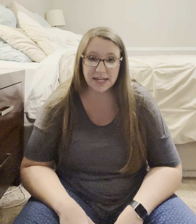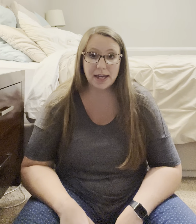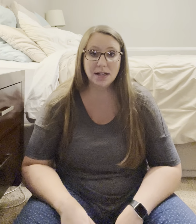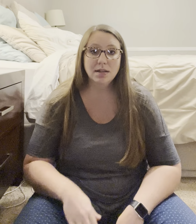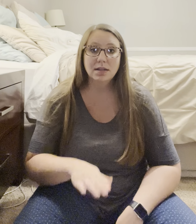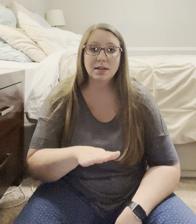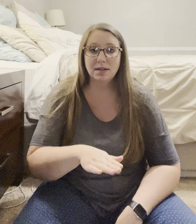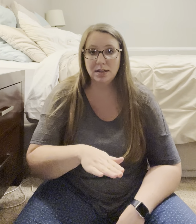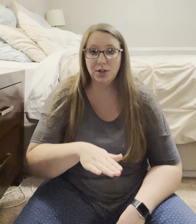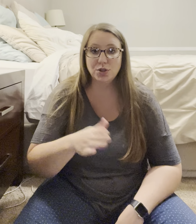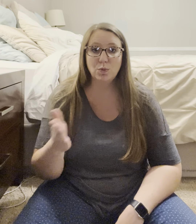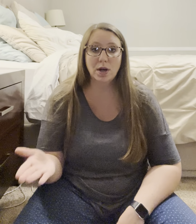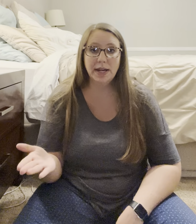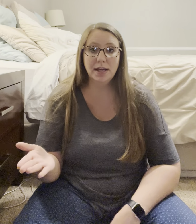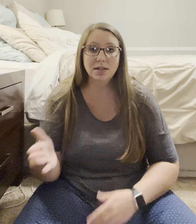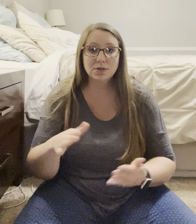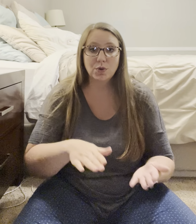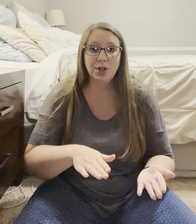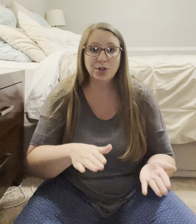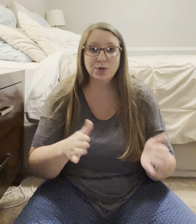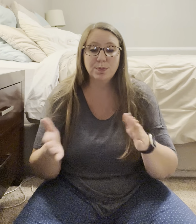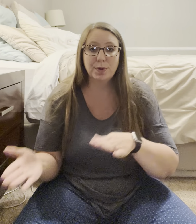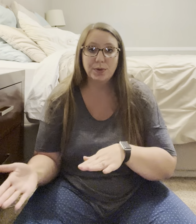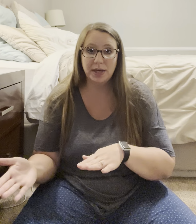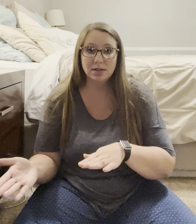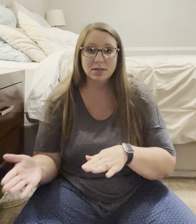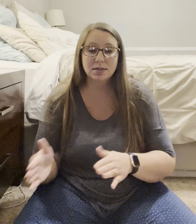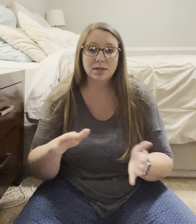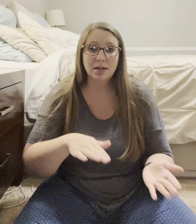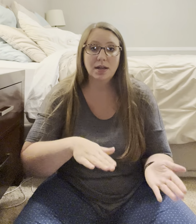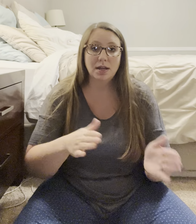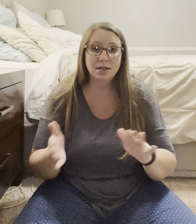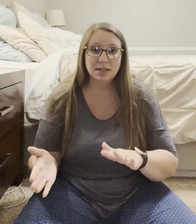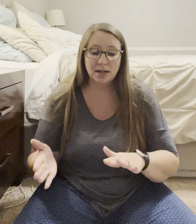dead. Dead. You could do one hand. Or you could do both hands. Dead.